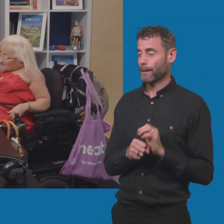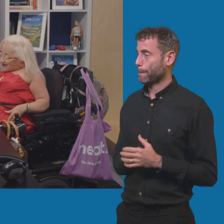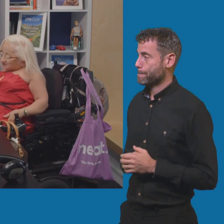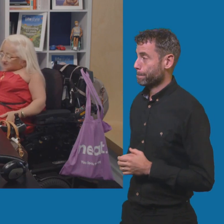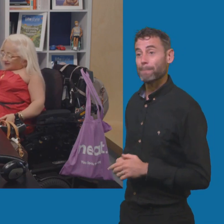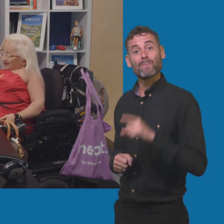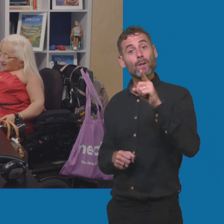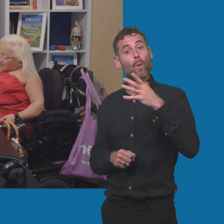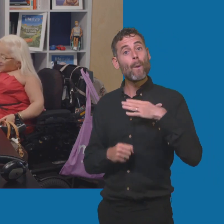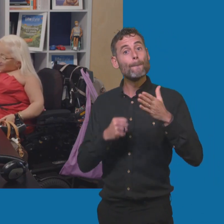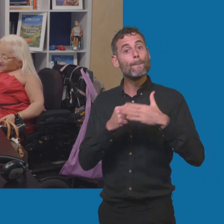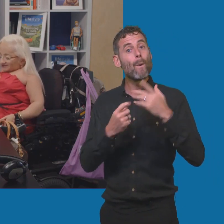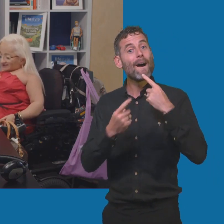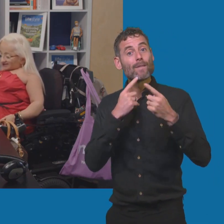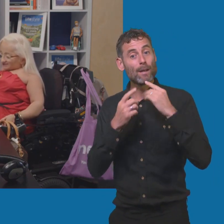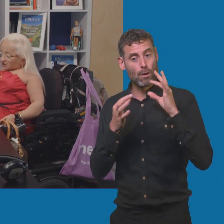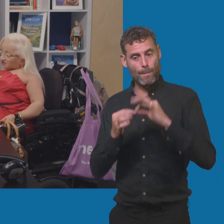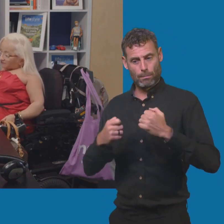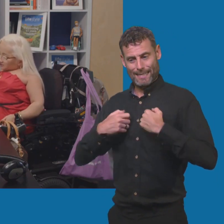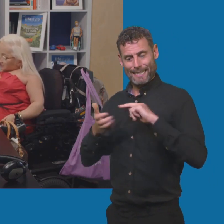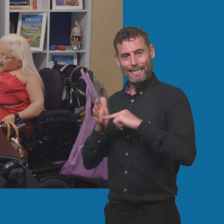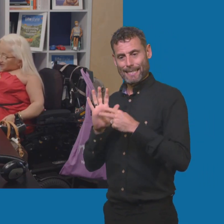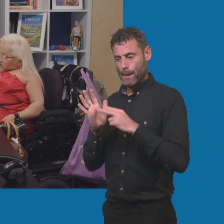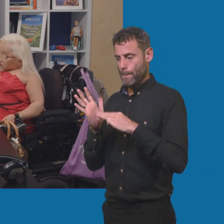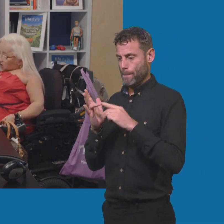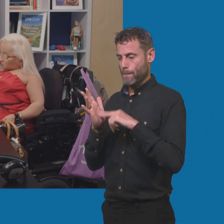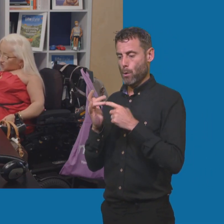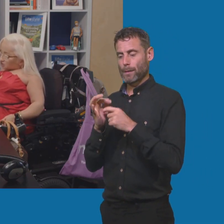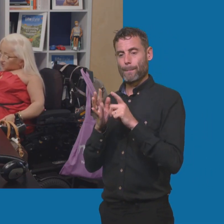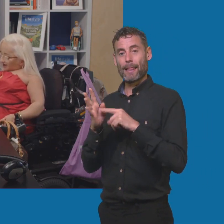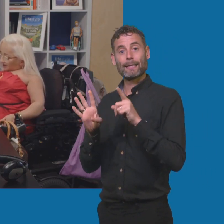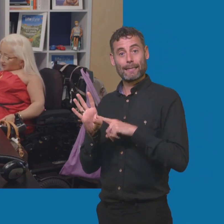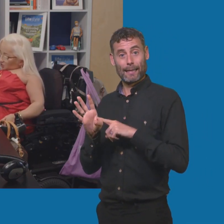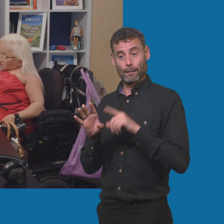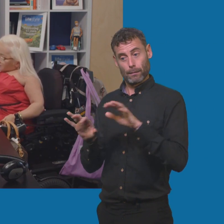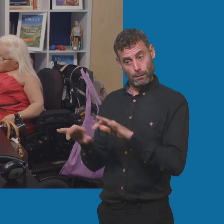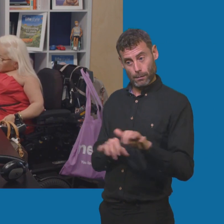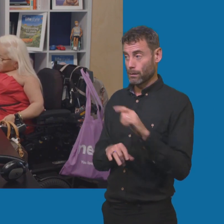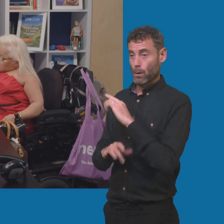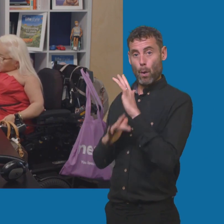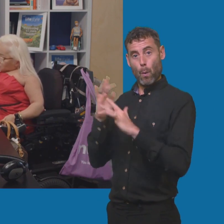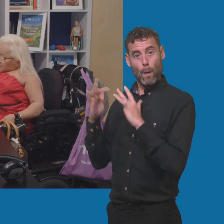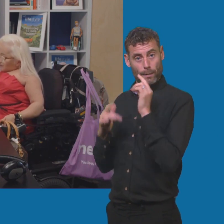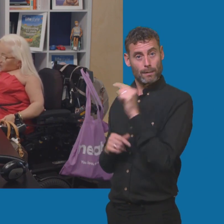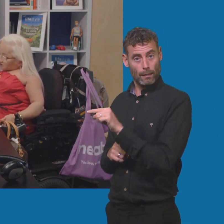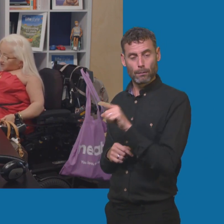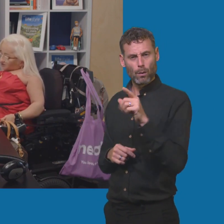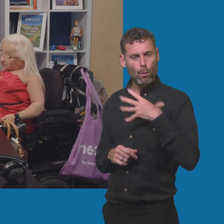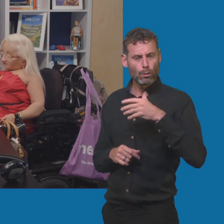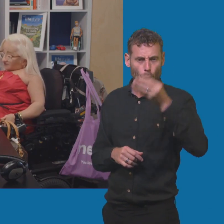information about the Motability schemes go to motability.co.uk or if you want to learn more about Motability the